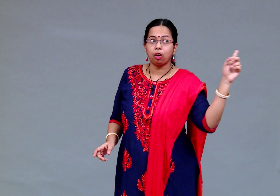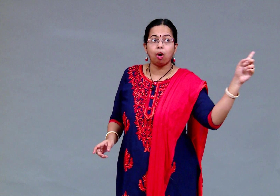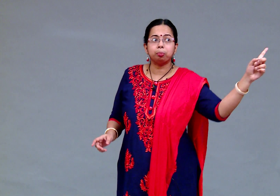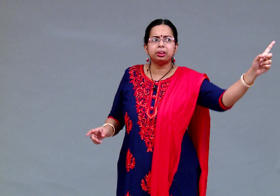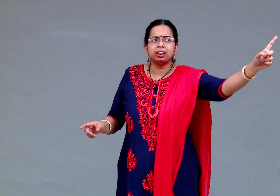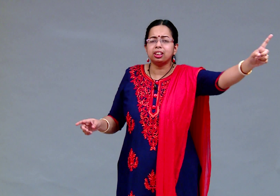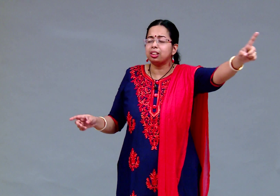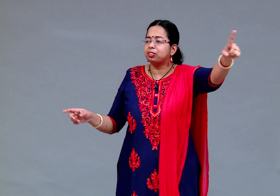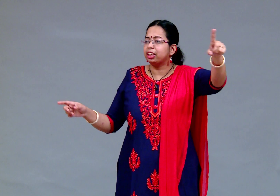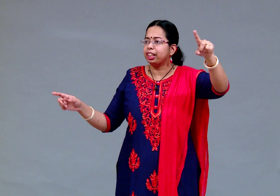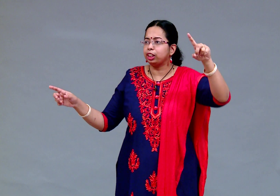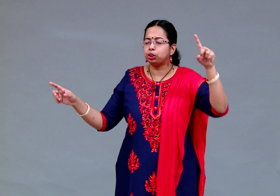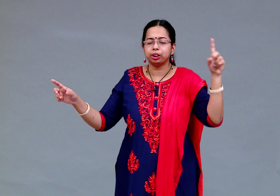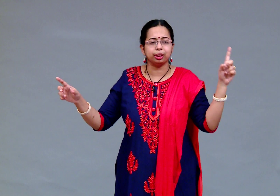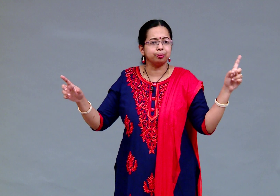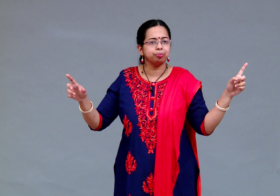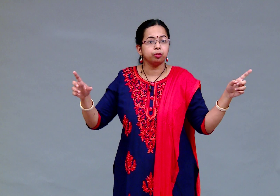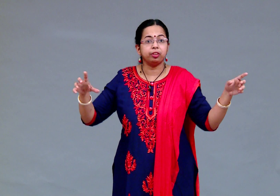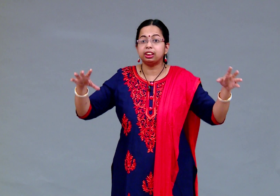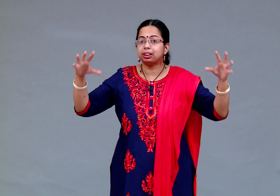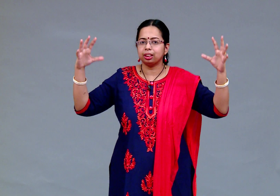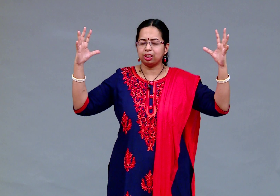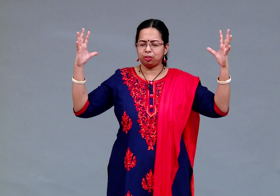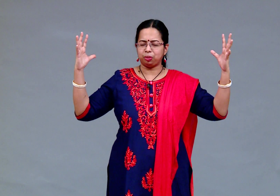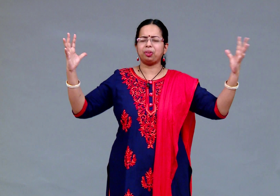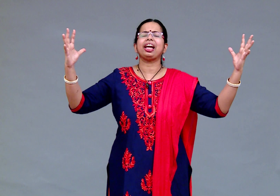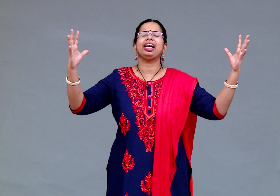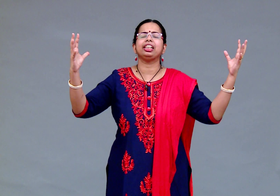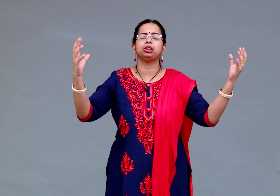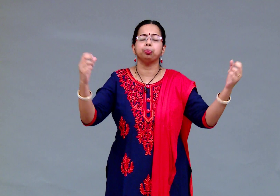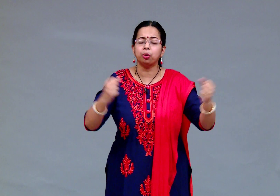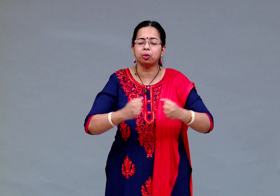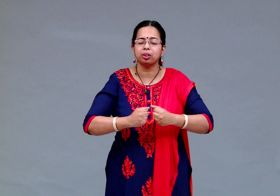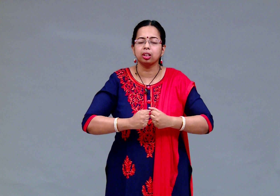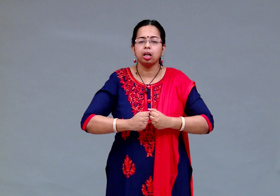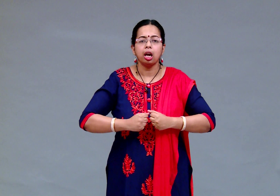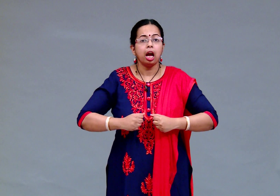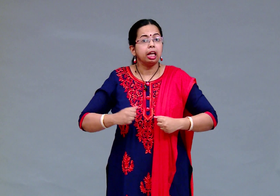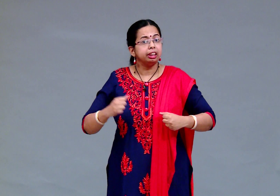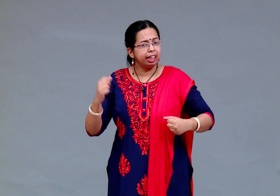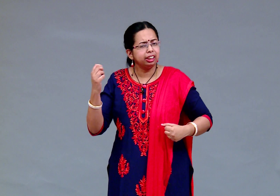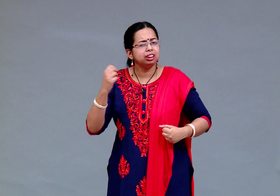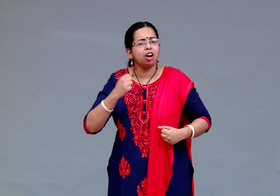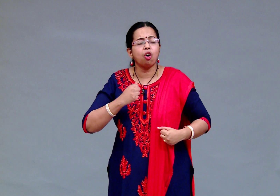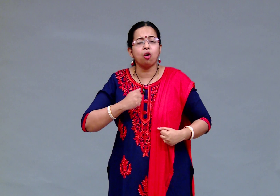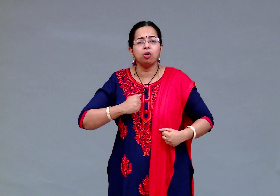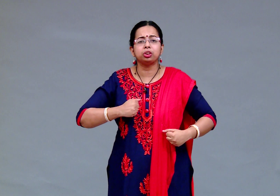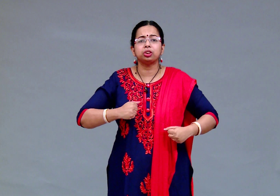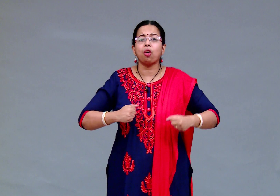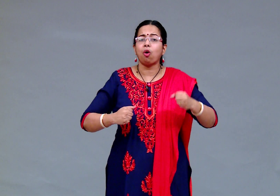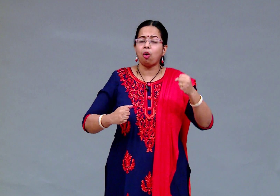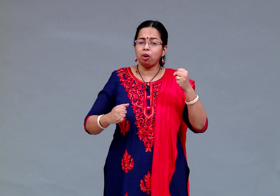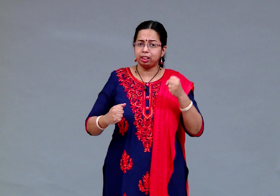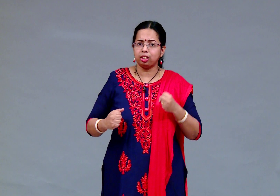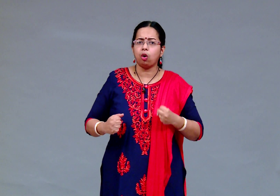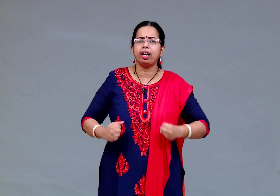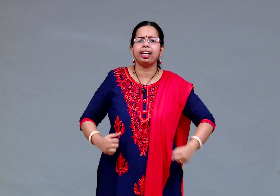observe the nature which is a great book nature holds all the knowledge